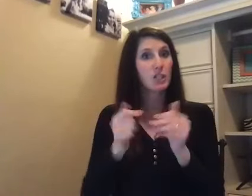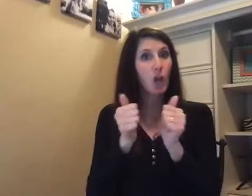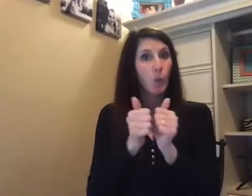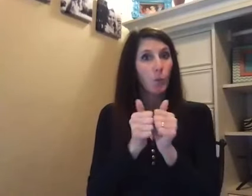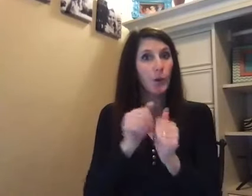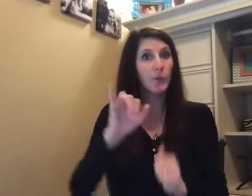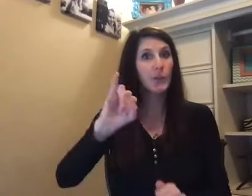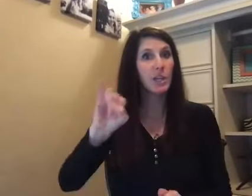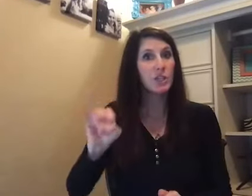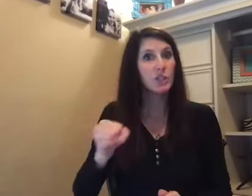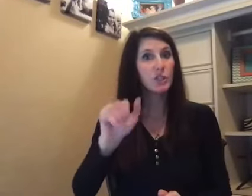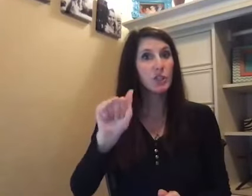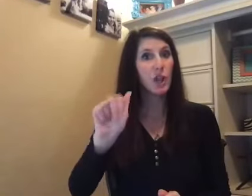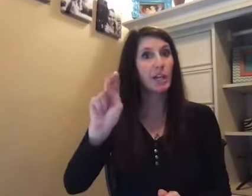solve with February.